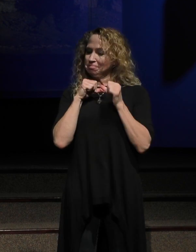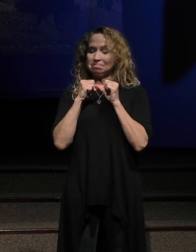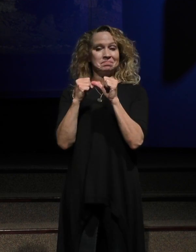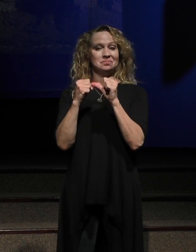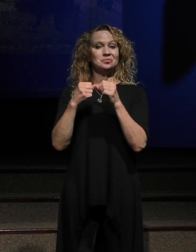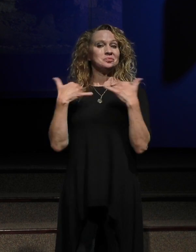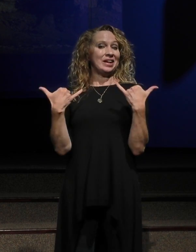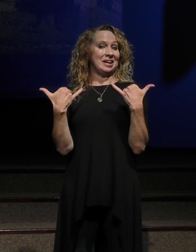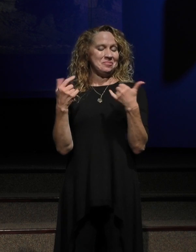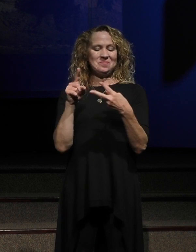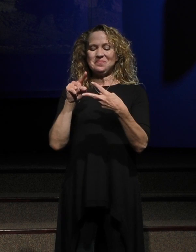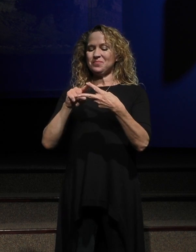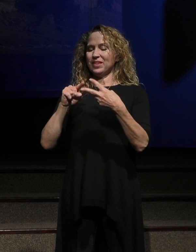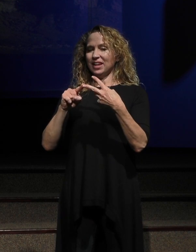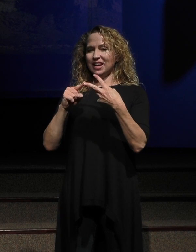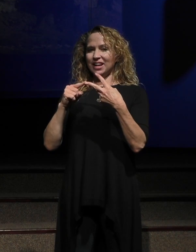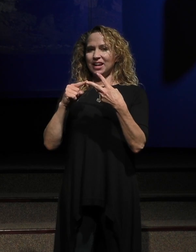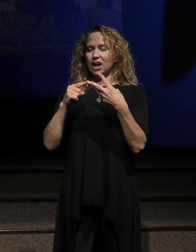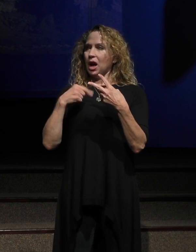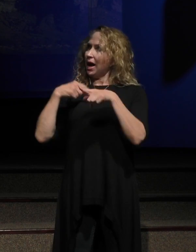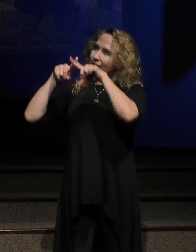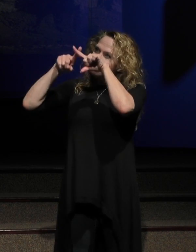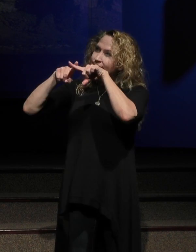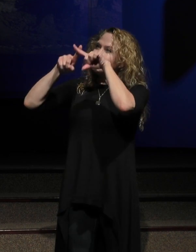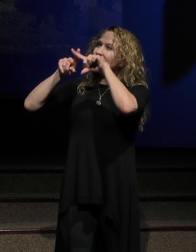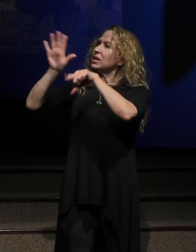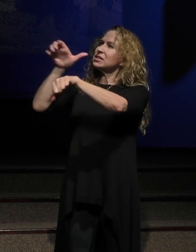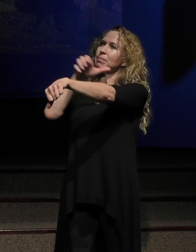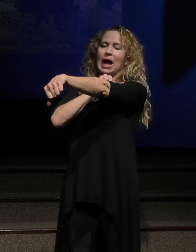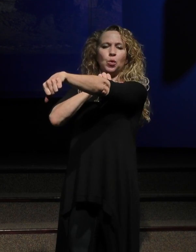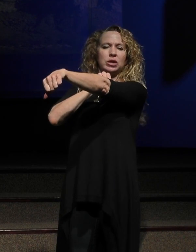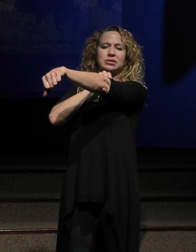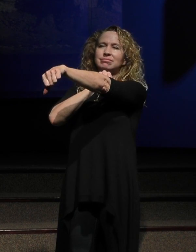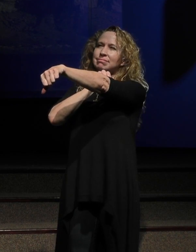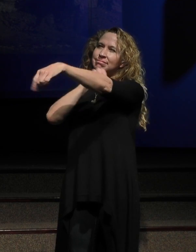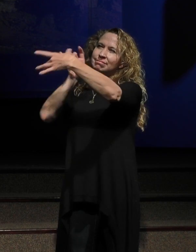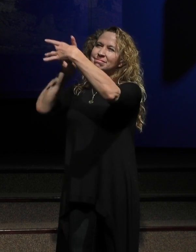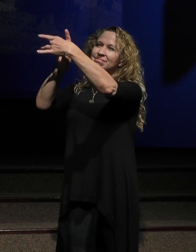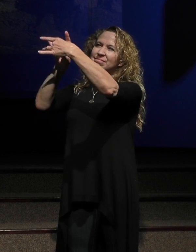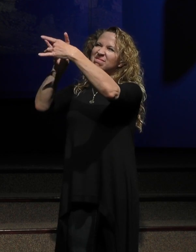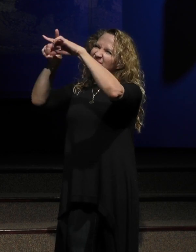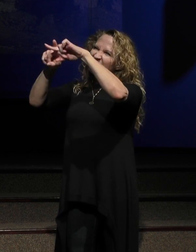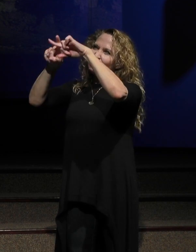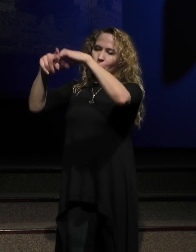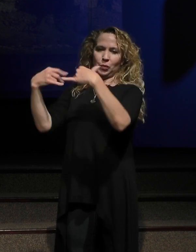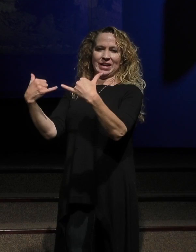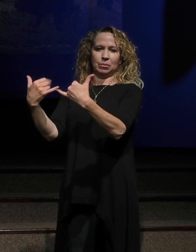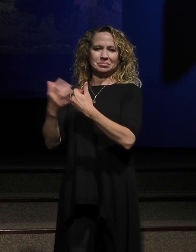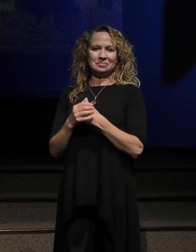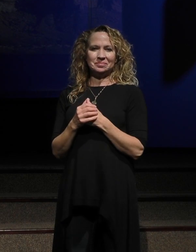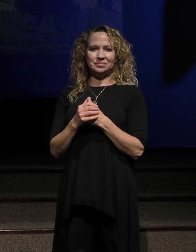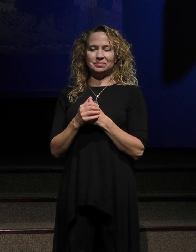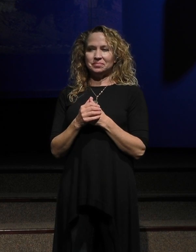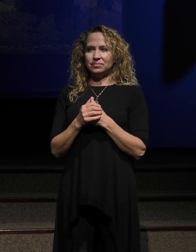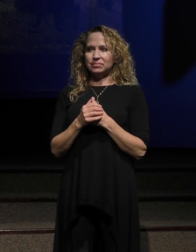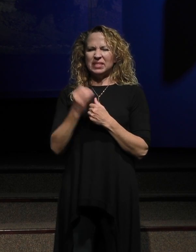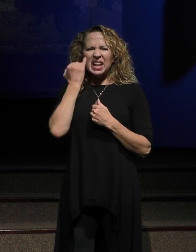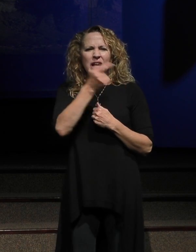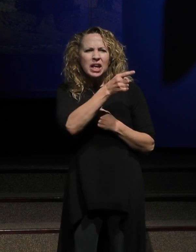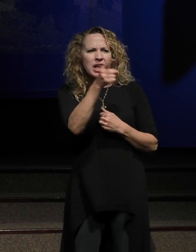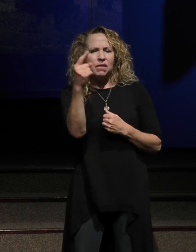here. And I rely on the power of Jesus right now. For those of you contemplating